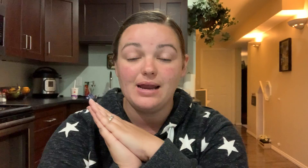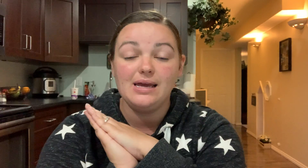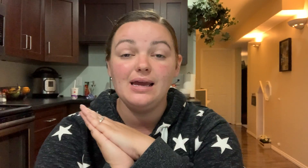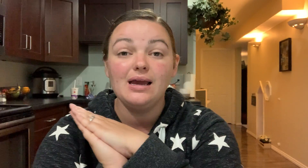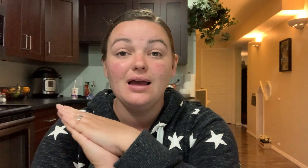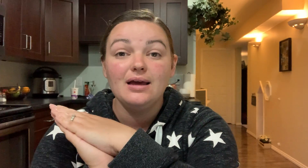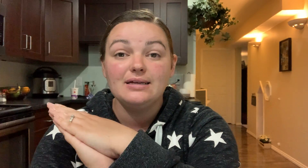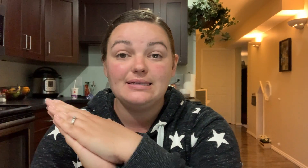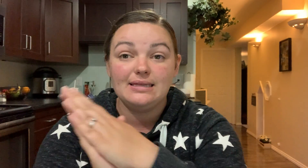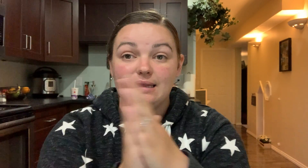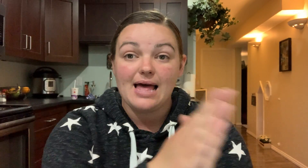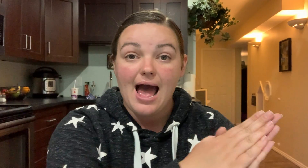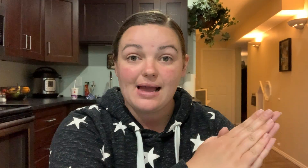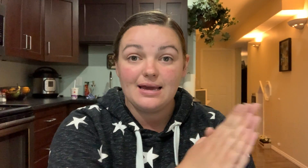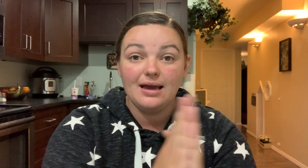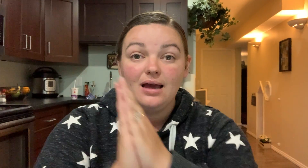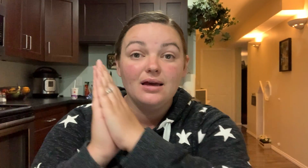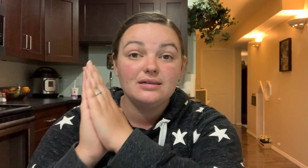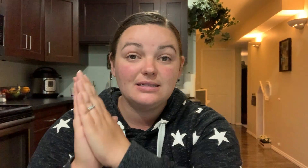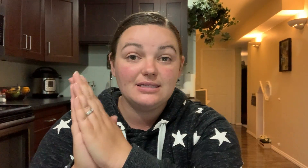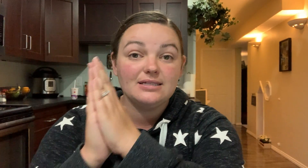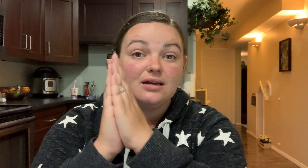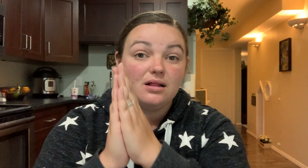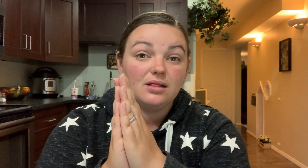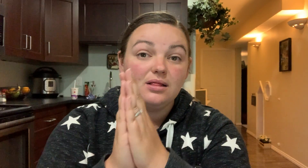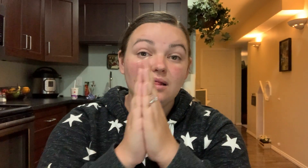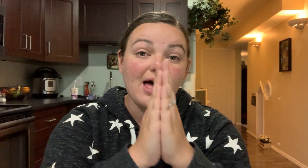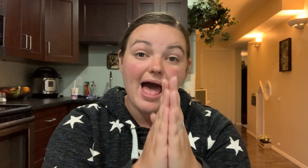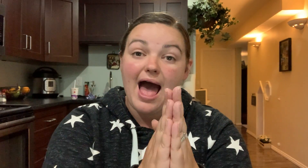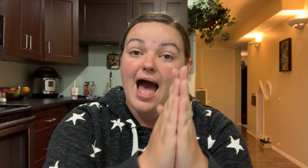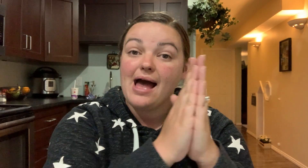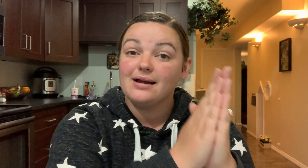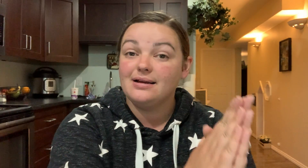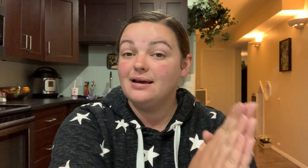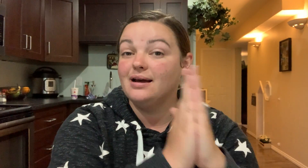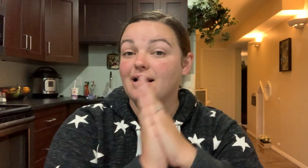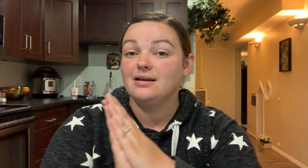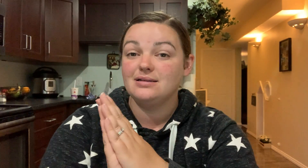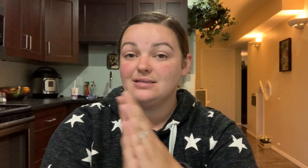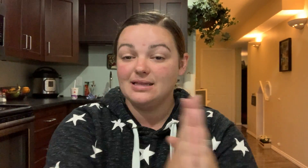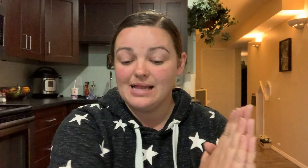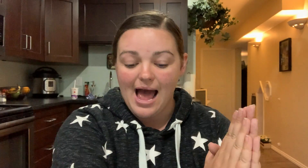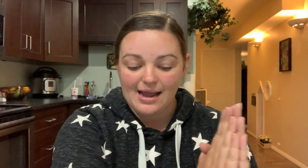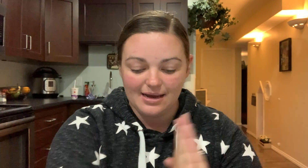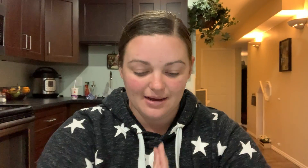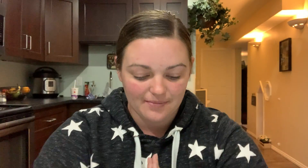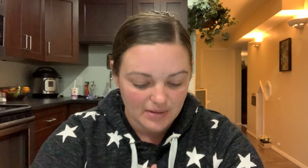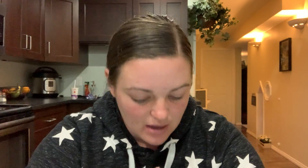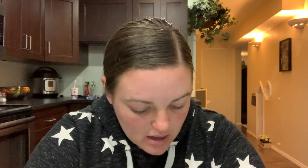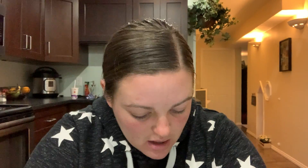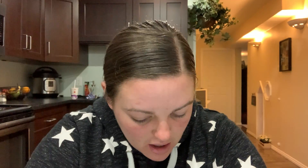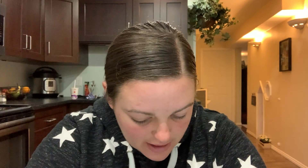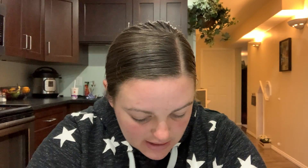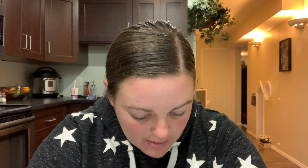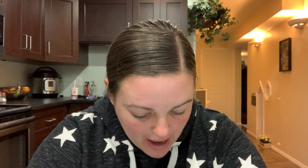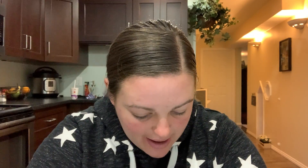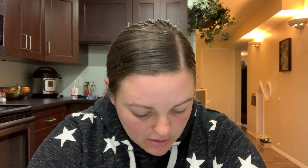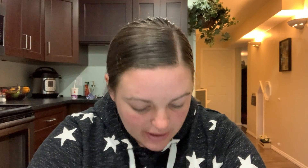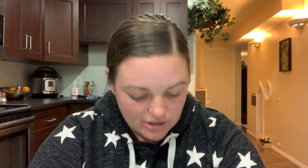ready? Slack, s-l-a-k, slack. Awesome, I am going to